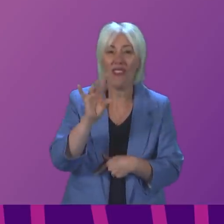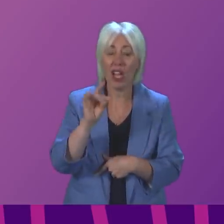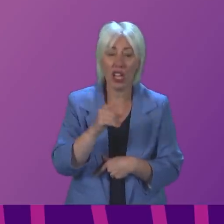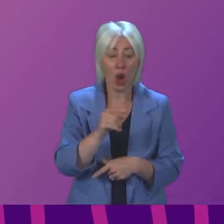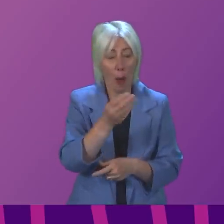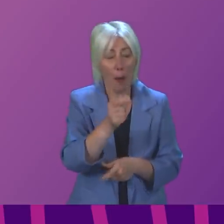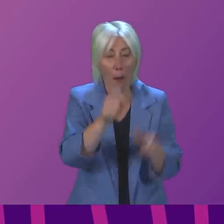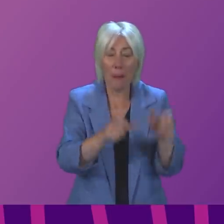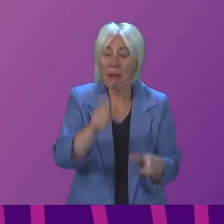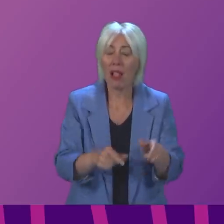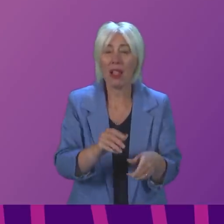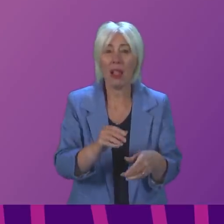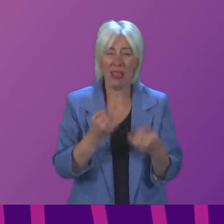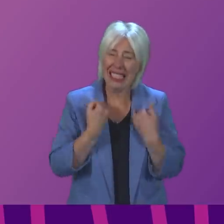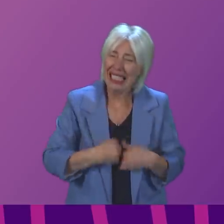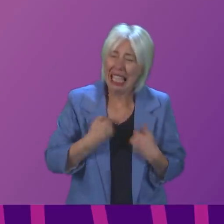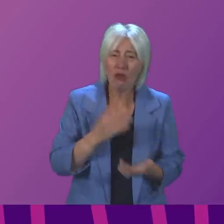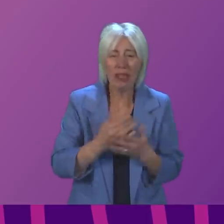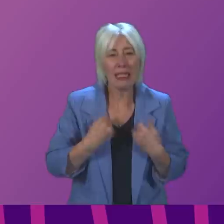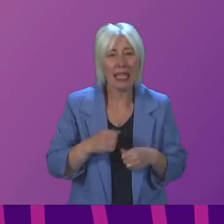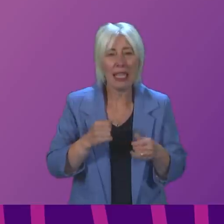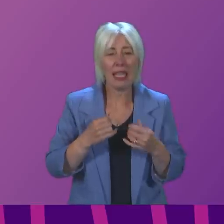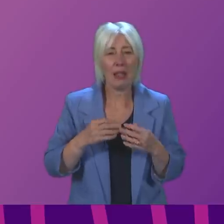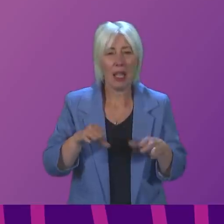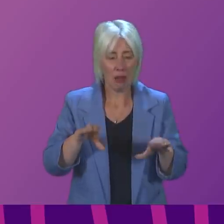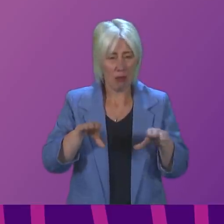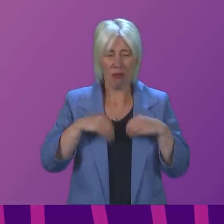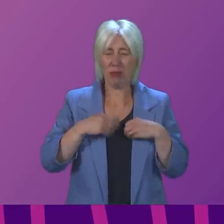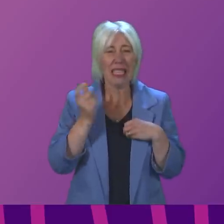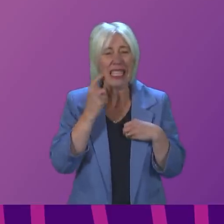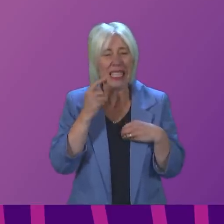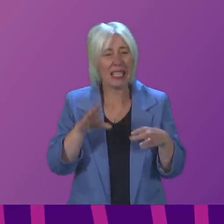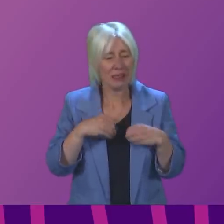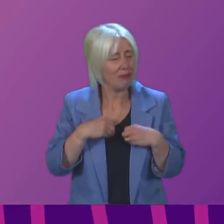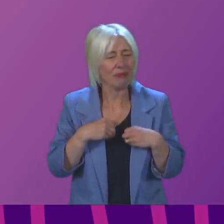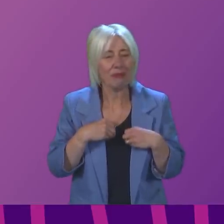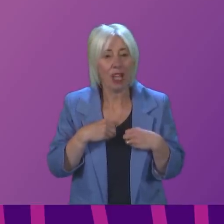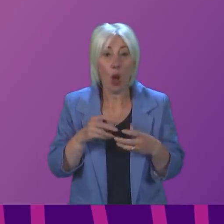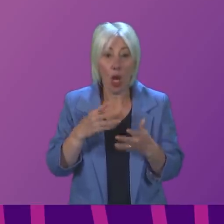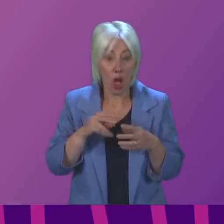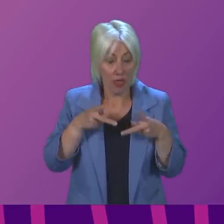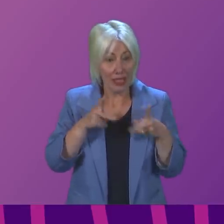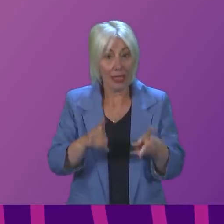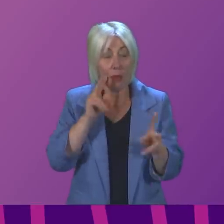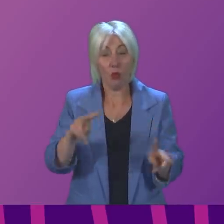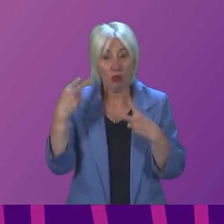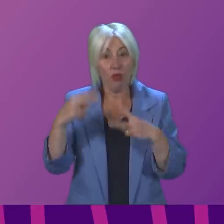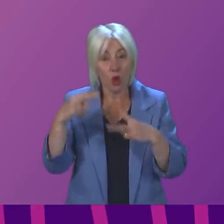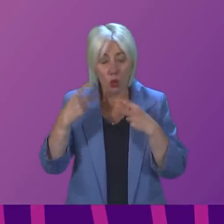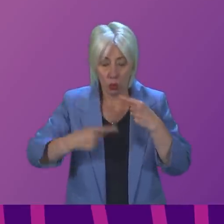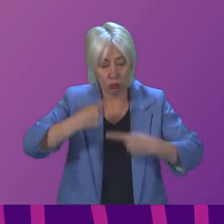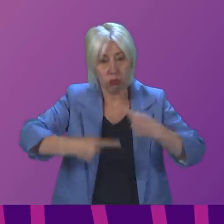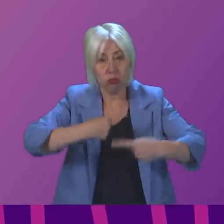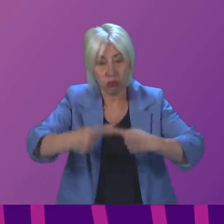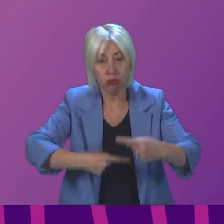patients with compromised immune systems. So that's why that system is in place. Of course, we review systems like that all of the